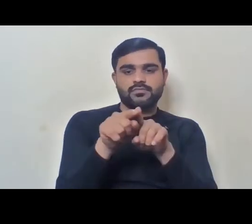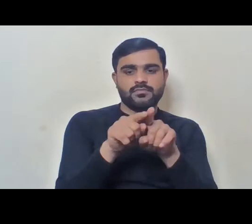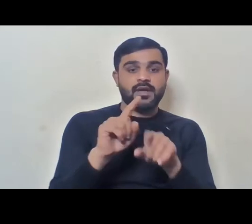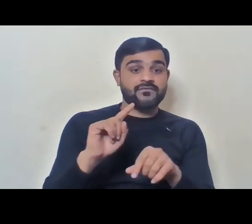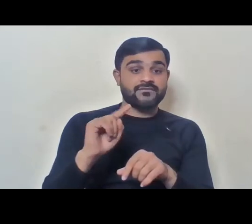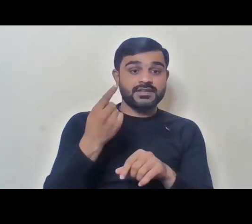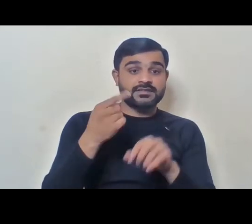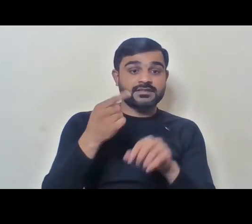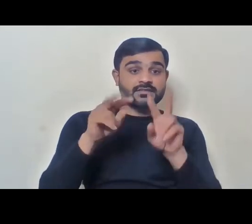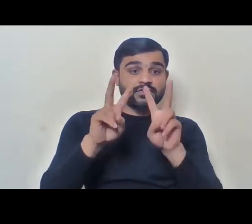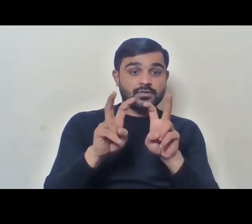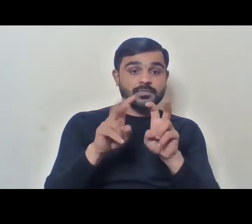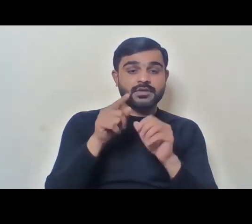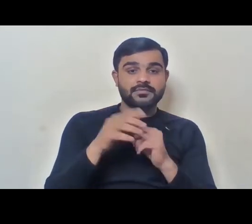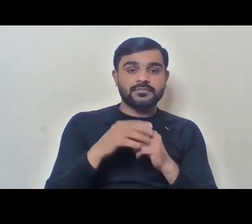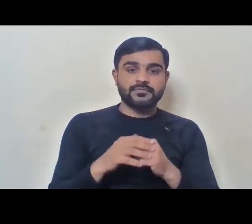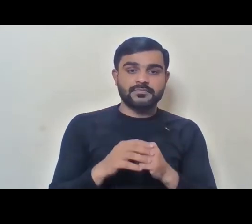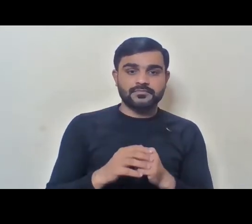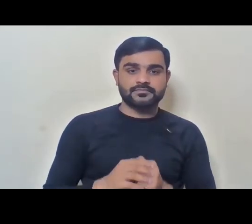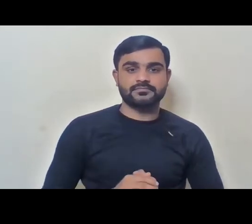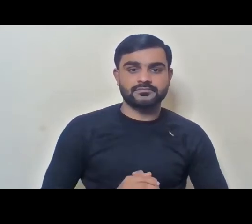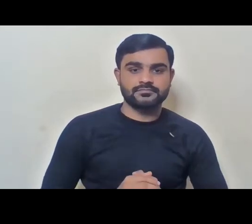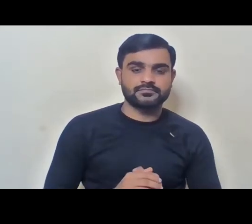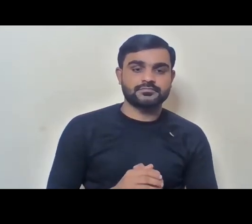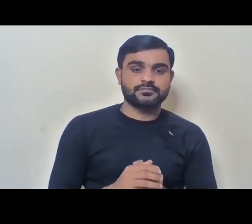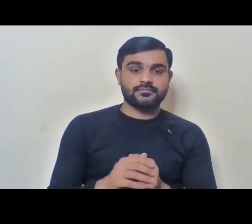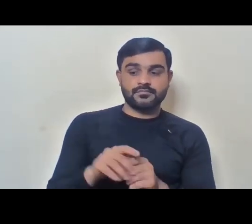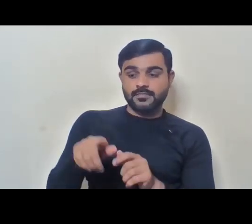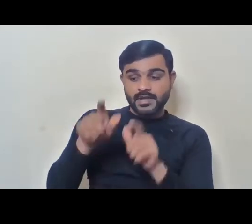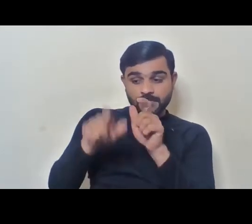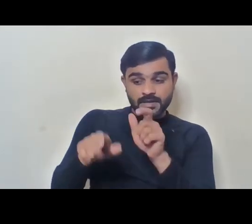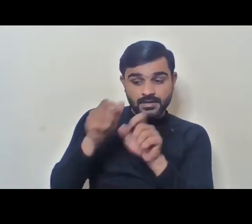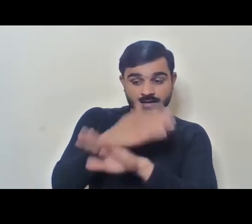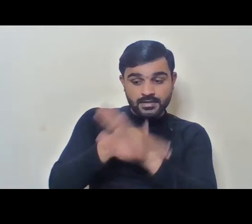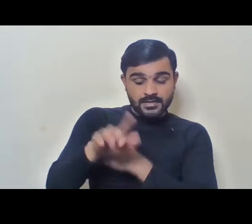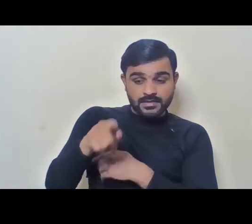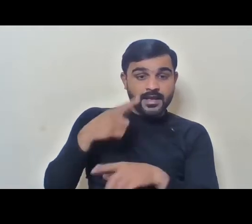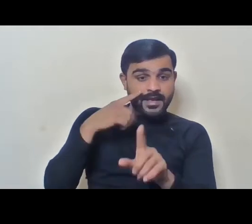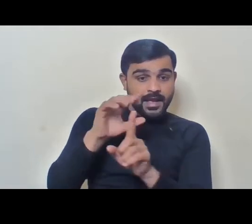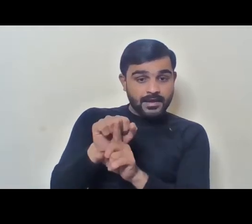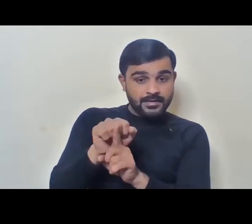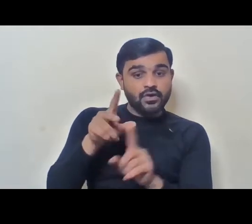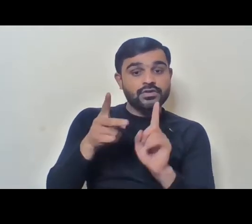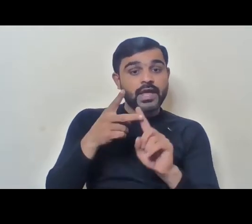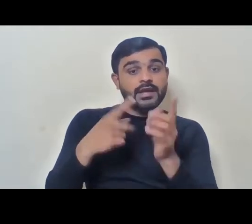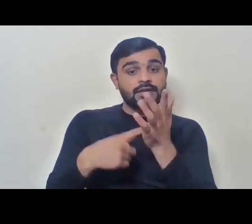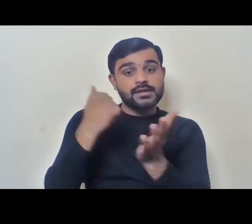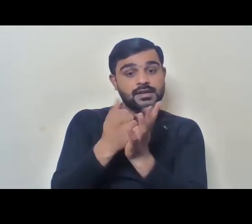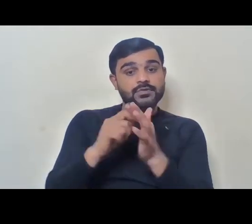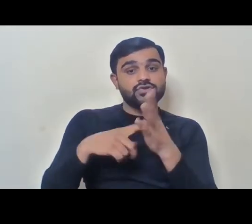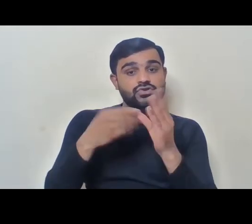is identification and reservation of jobs. Now, this, we know,